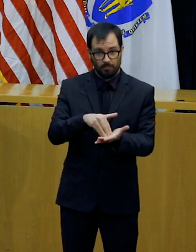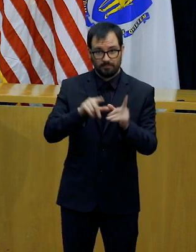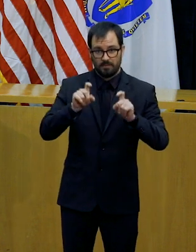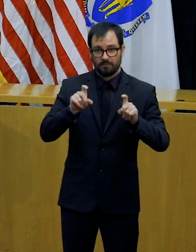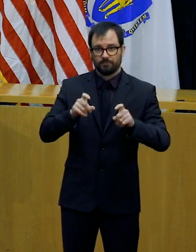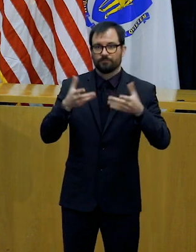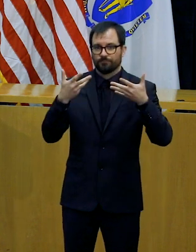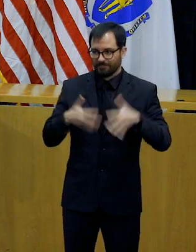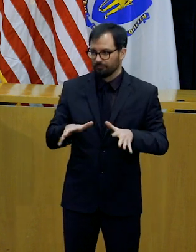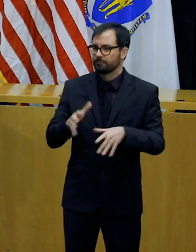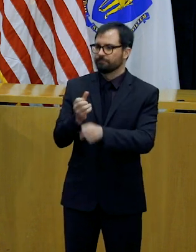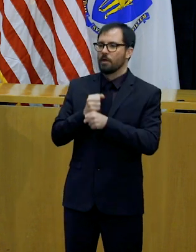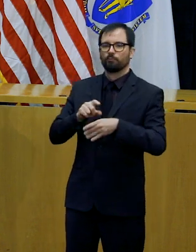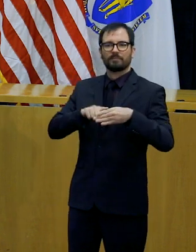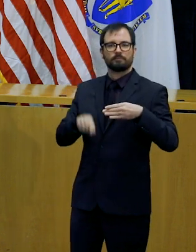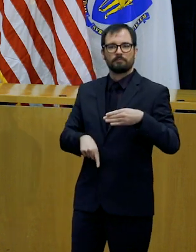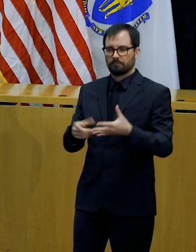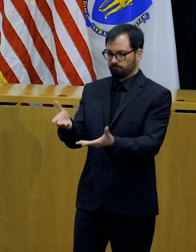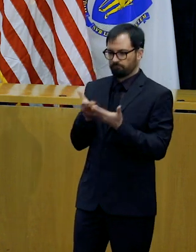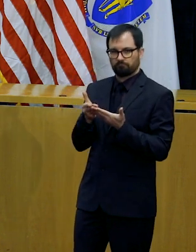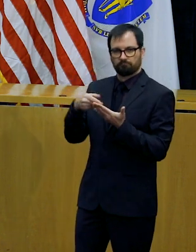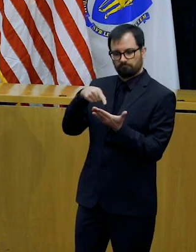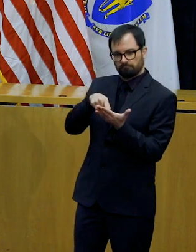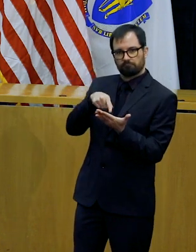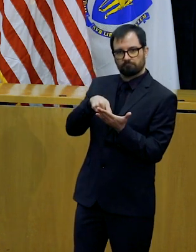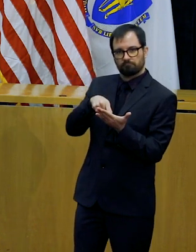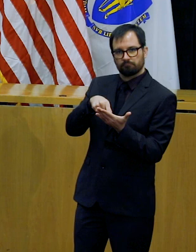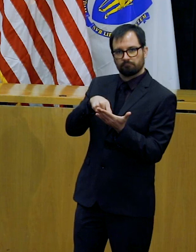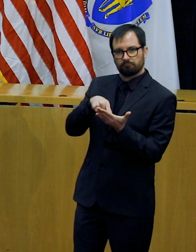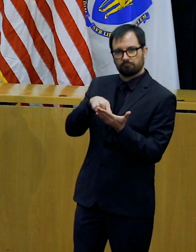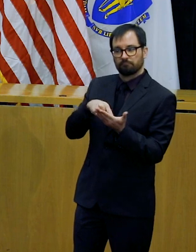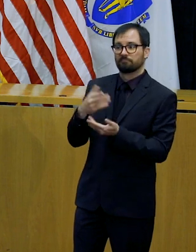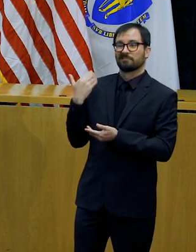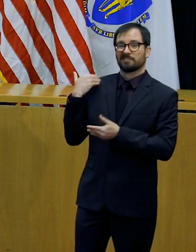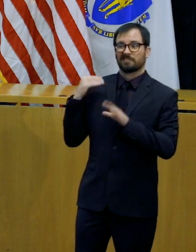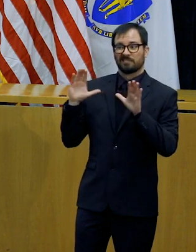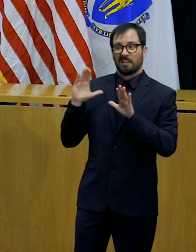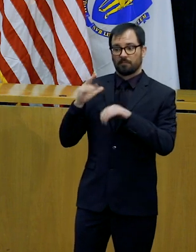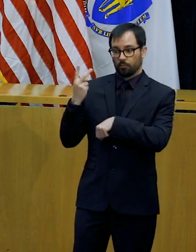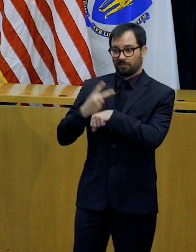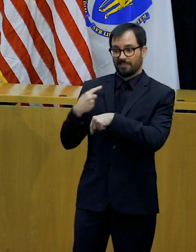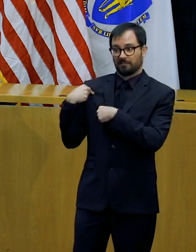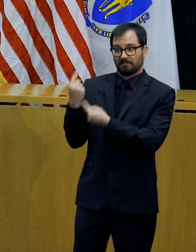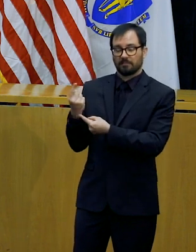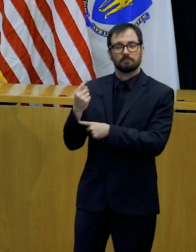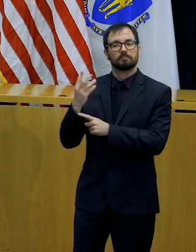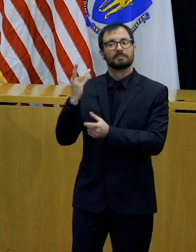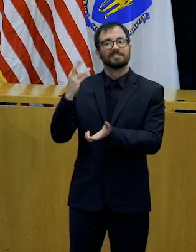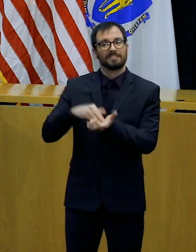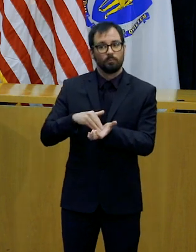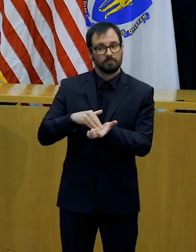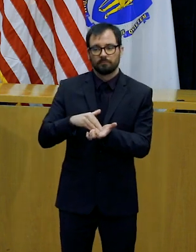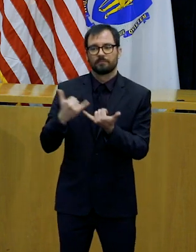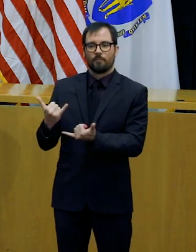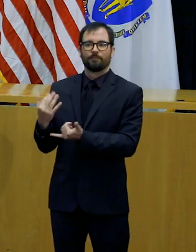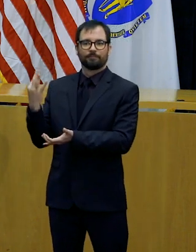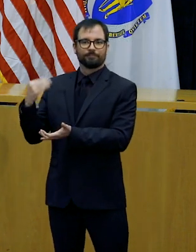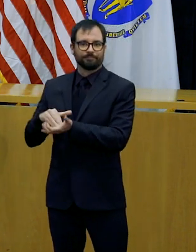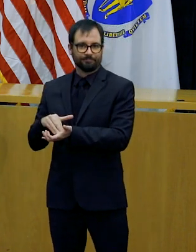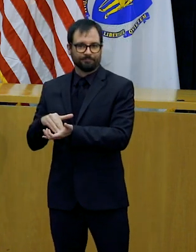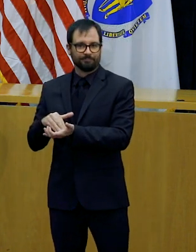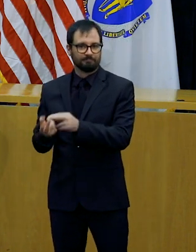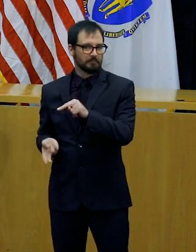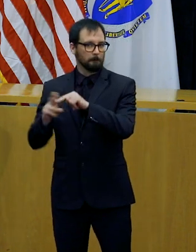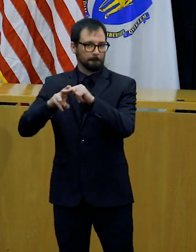from around 6,000 on Sunday. In addition to the state public health lab and quest diagnostics and lab core, there are now